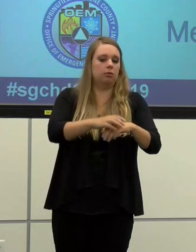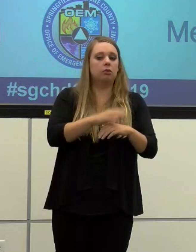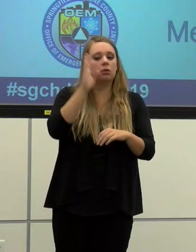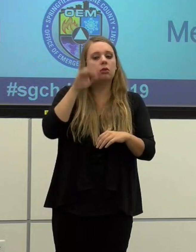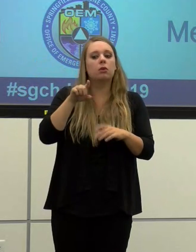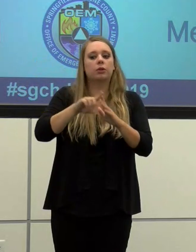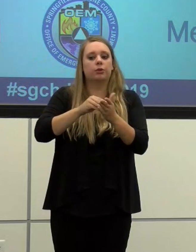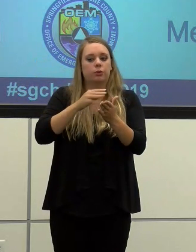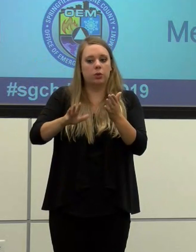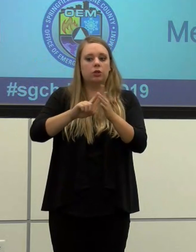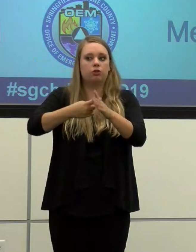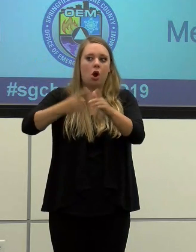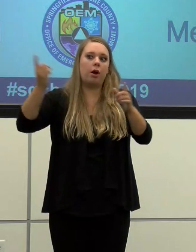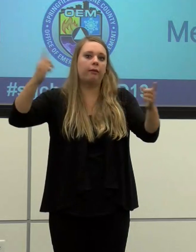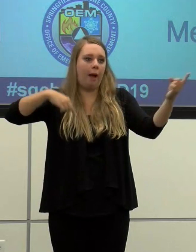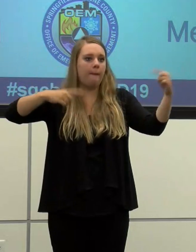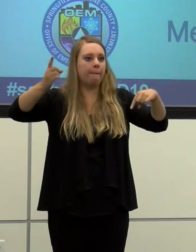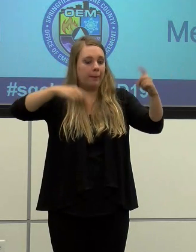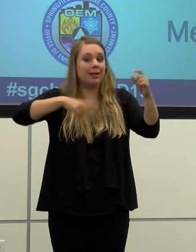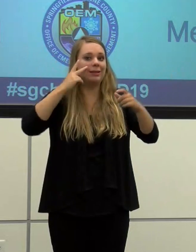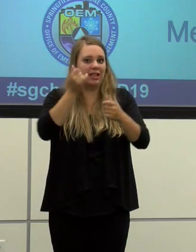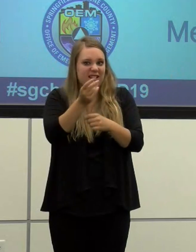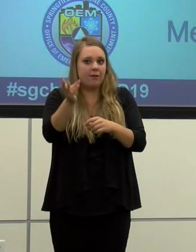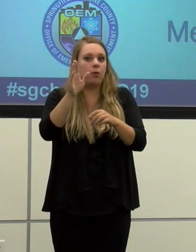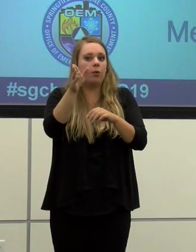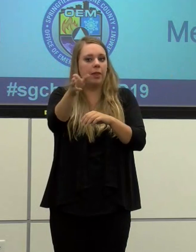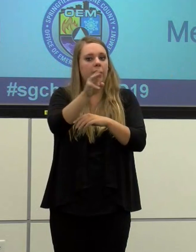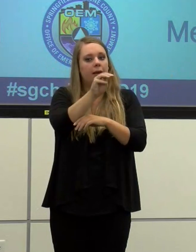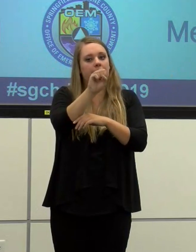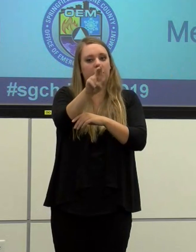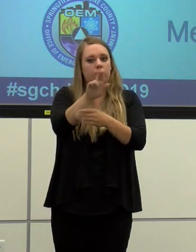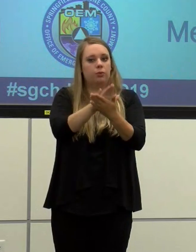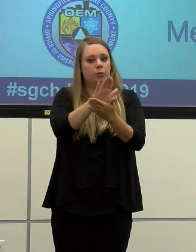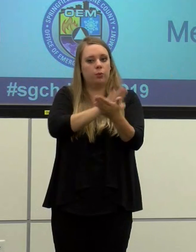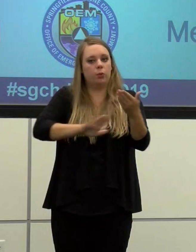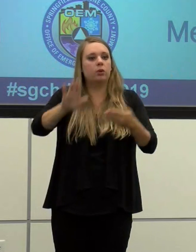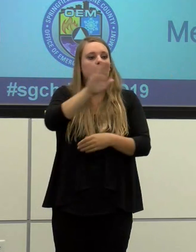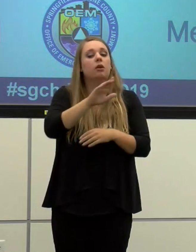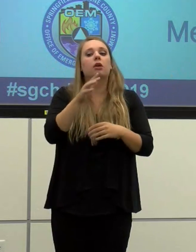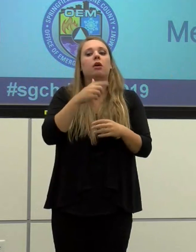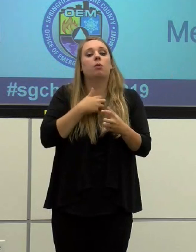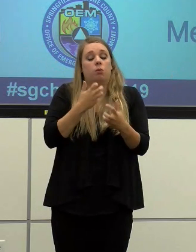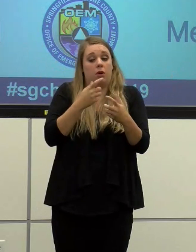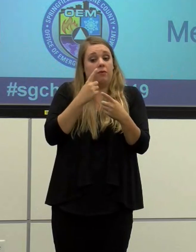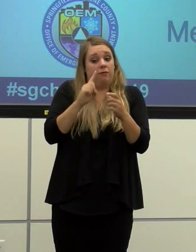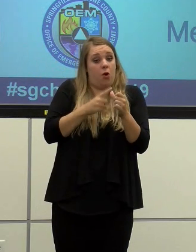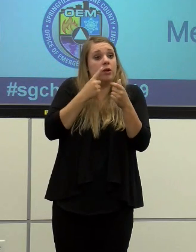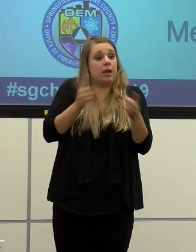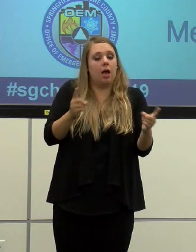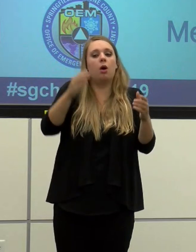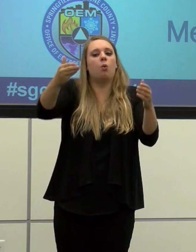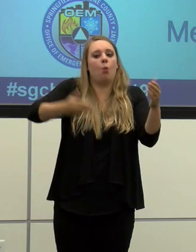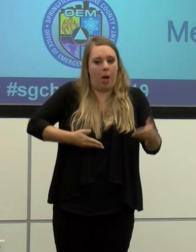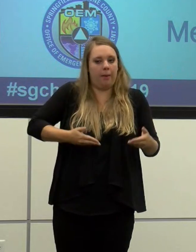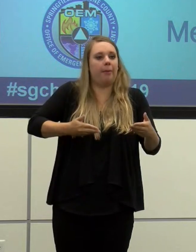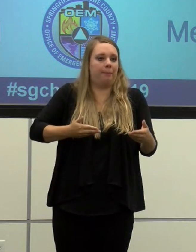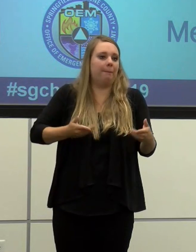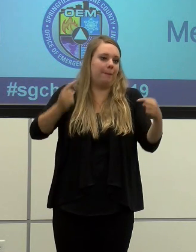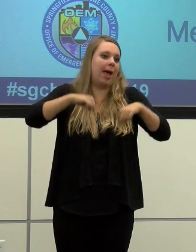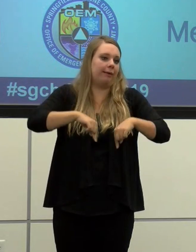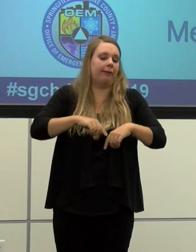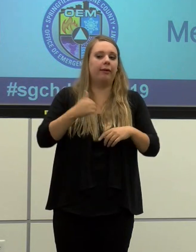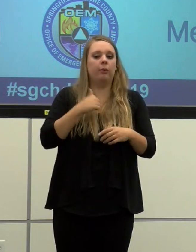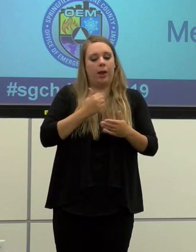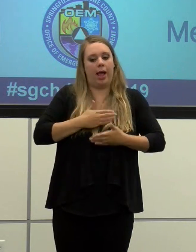they've begun to return. I've seen several on the MSU campus and I want to start by saying welcome back. We're happy to have you